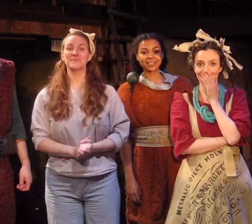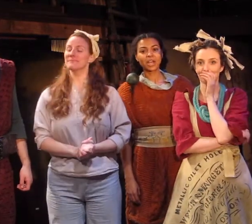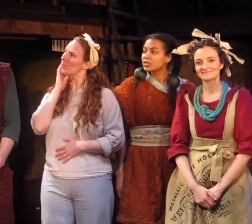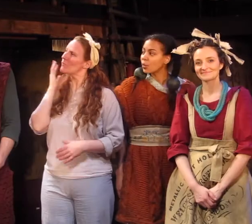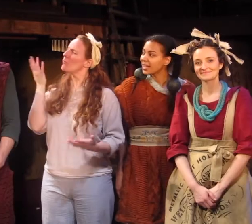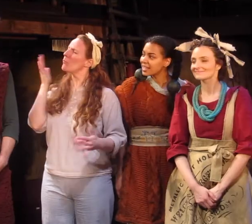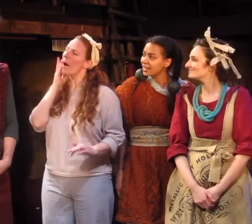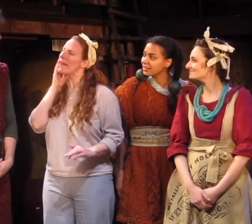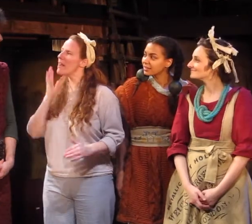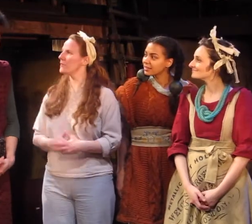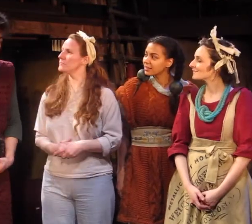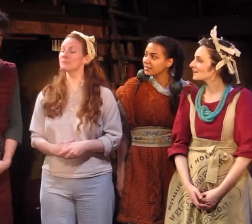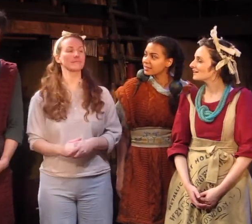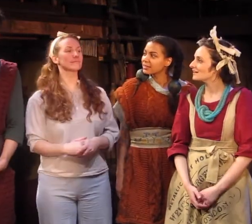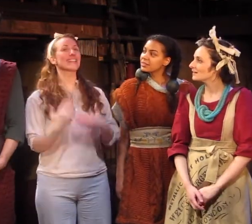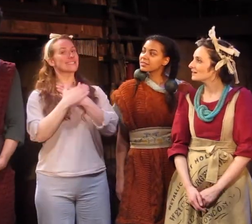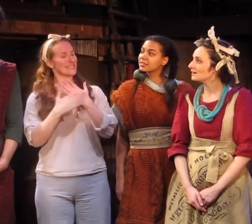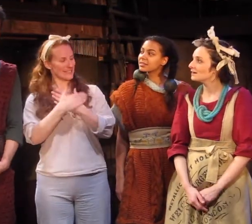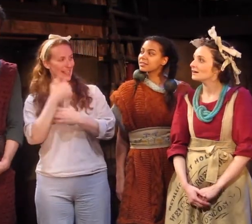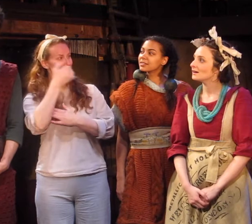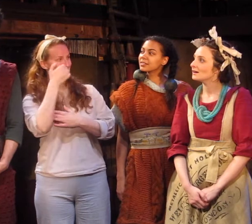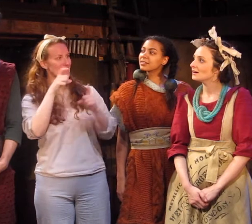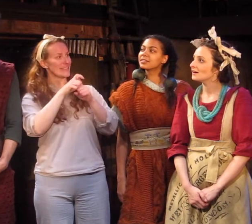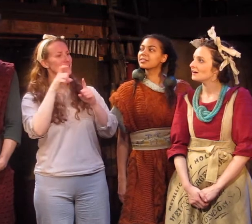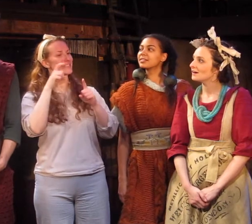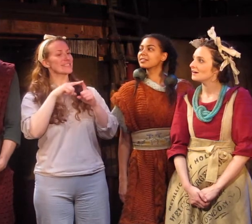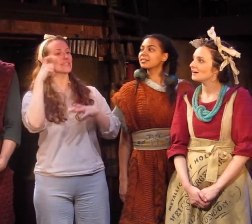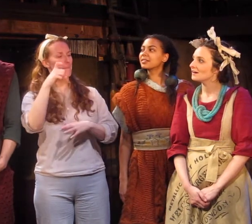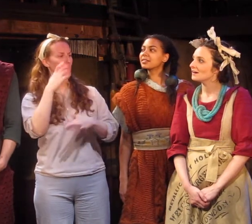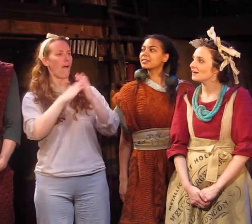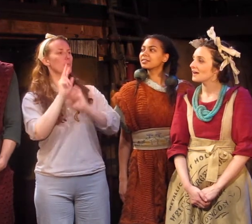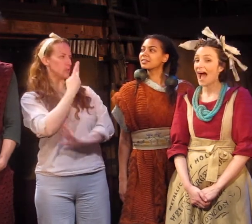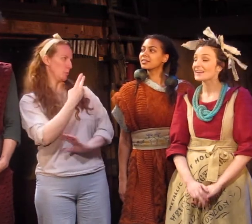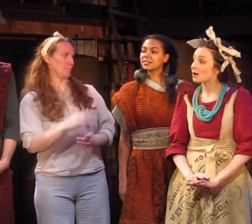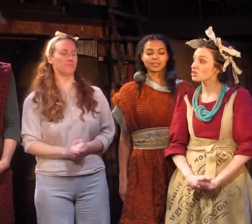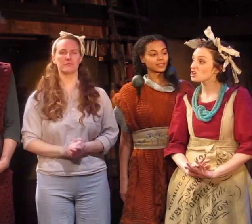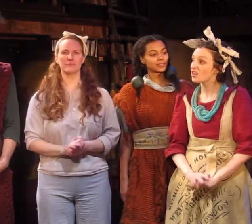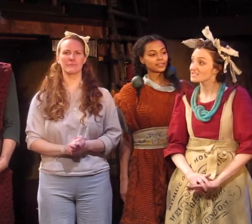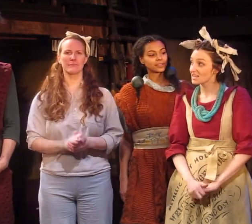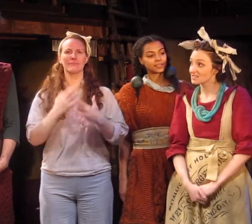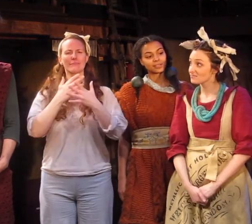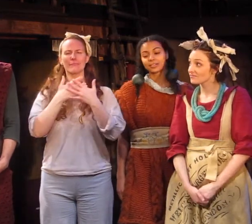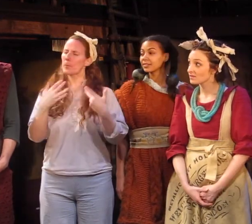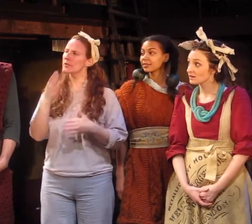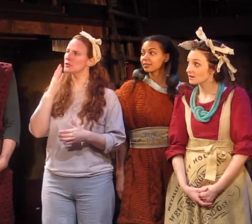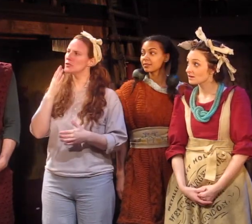So when is it? It's Saturday the 16th of December at 2.30. And how much are the tickets? They are £23.